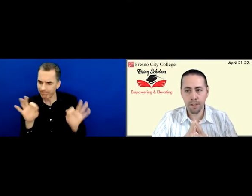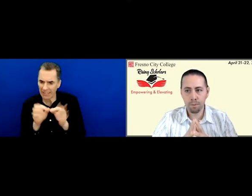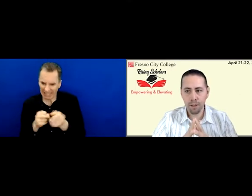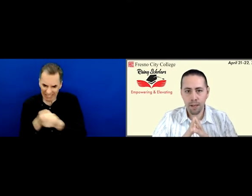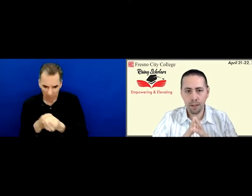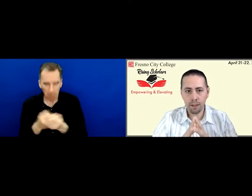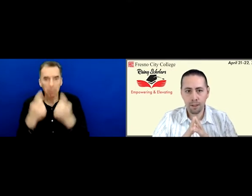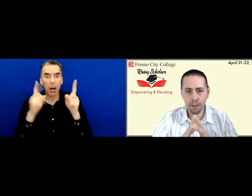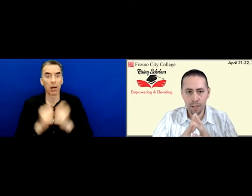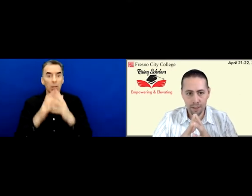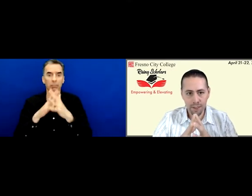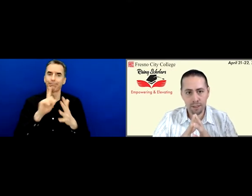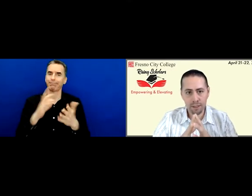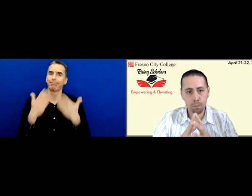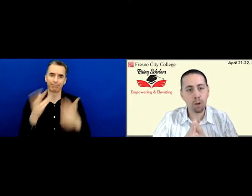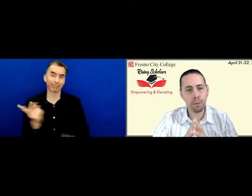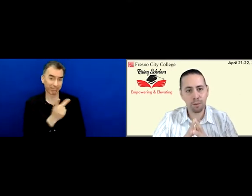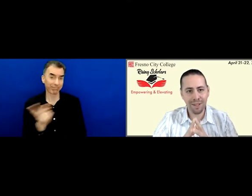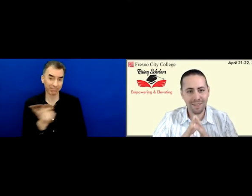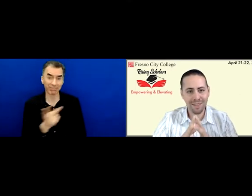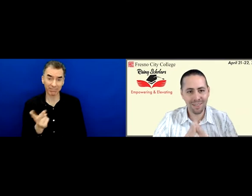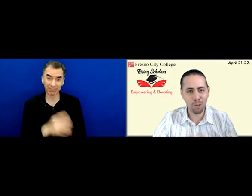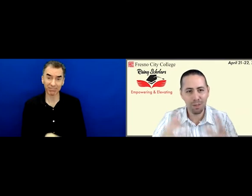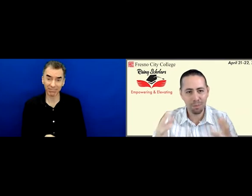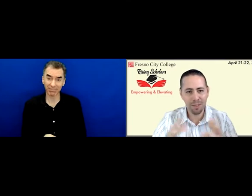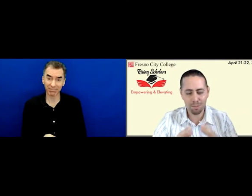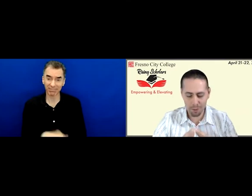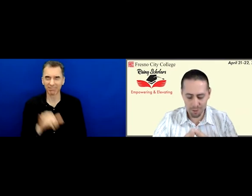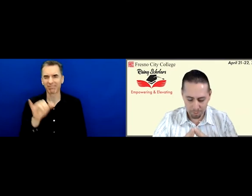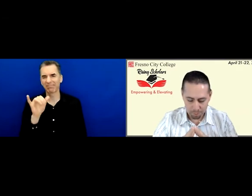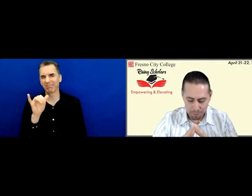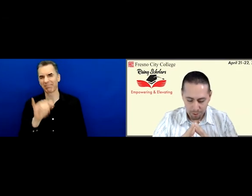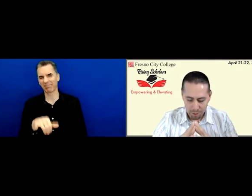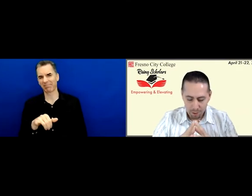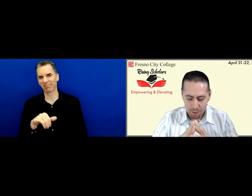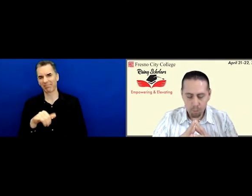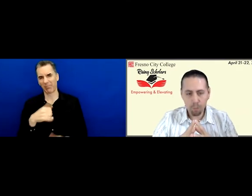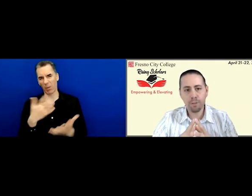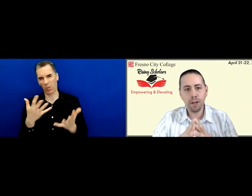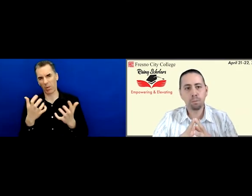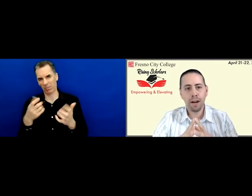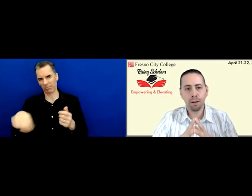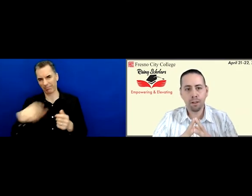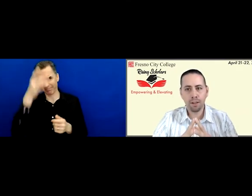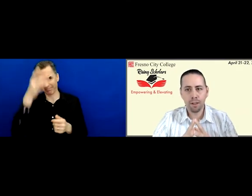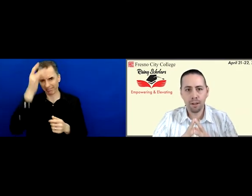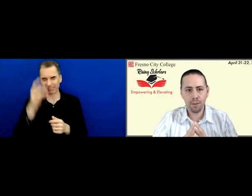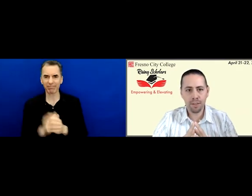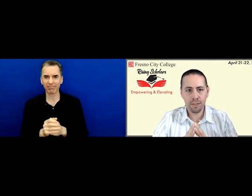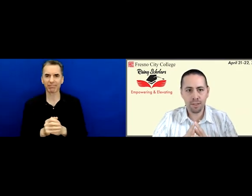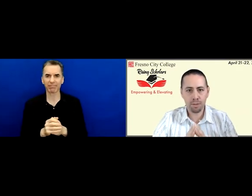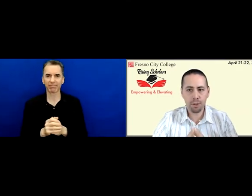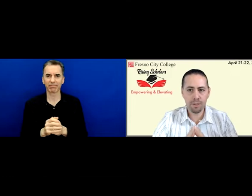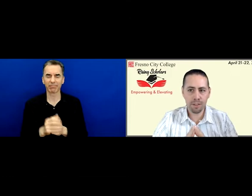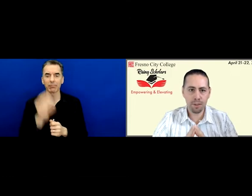to them. And I think it's an appropriate way to open up this symposium. We're very proud of